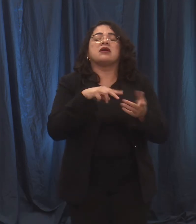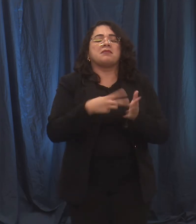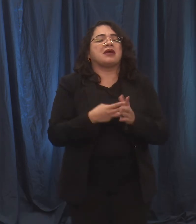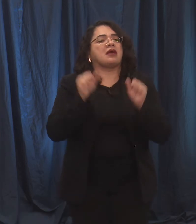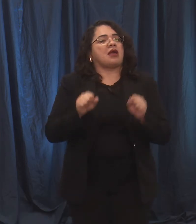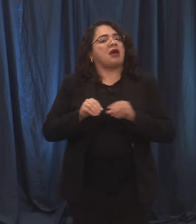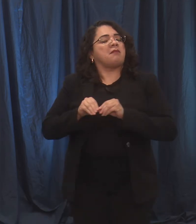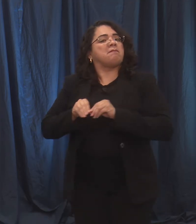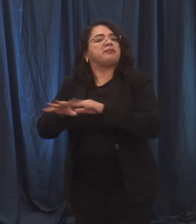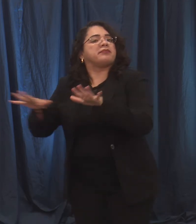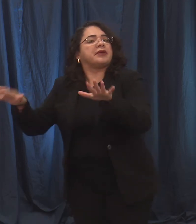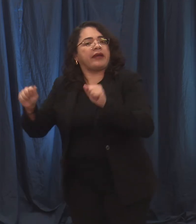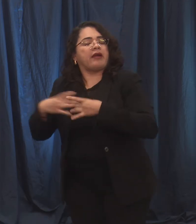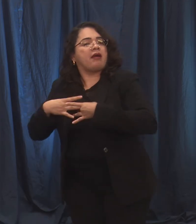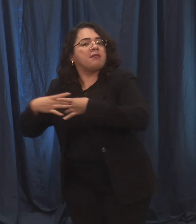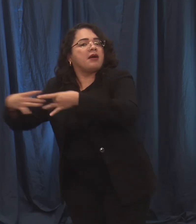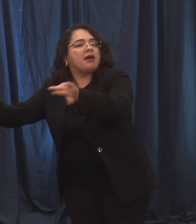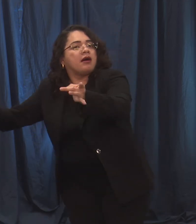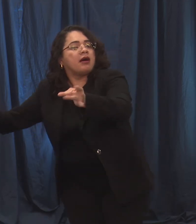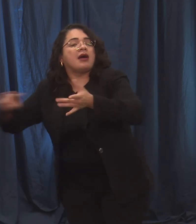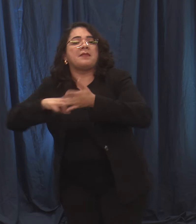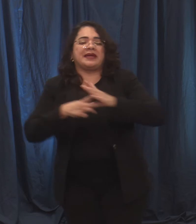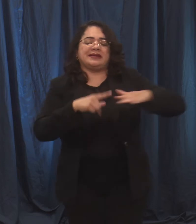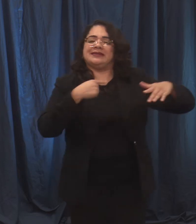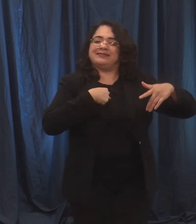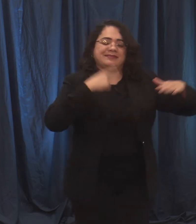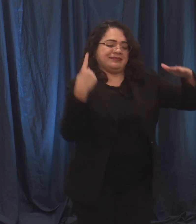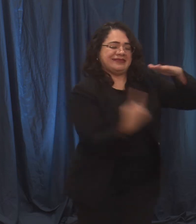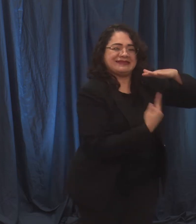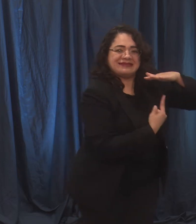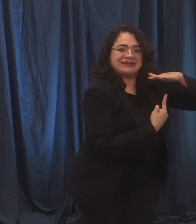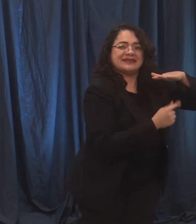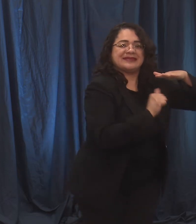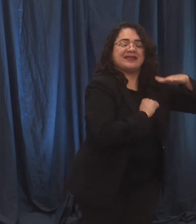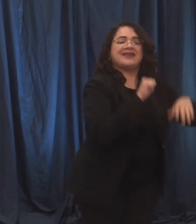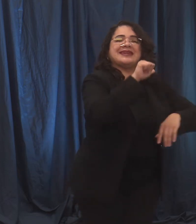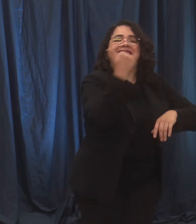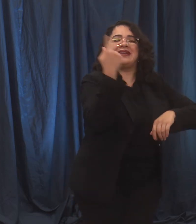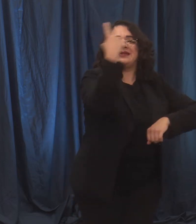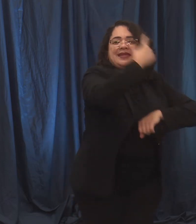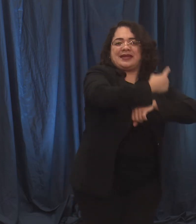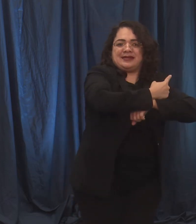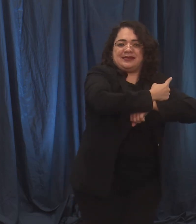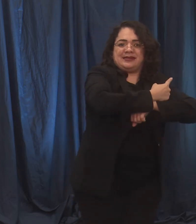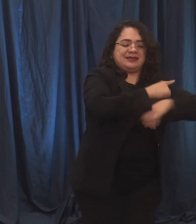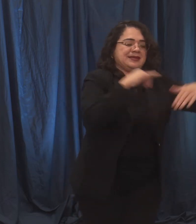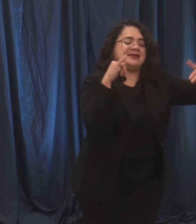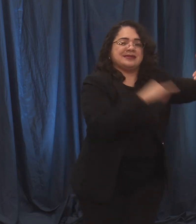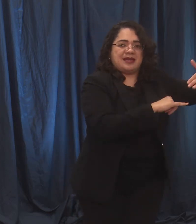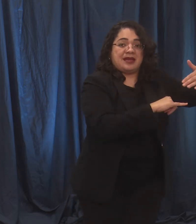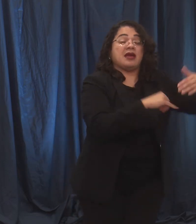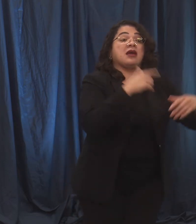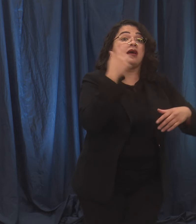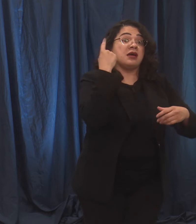Self-isolation must last for at least 10 days after symptoms first appear, and at least 3 days after fever is